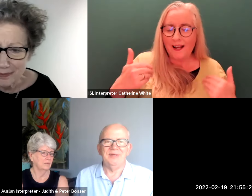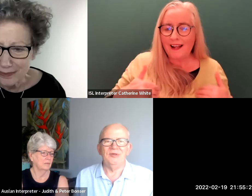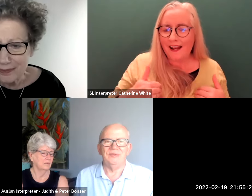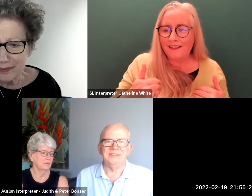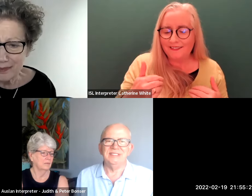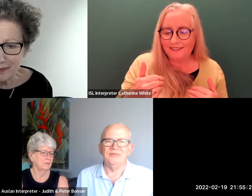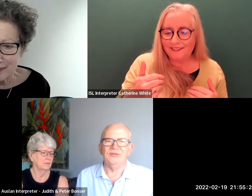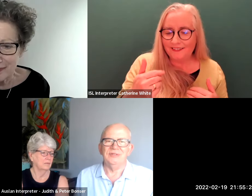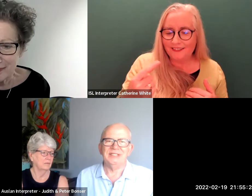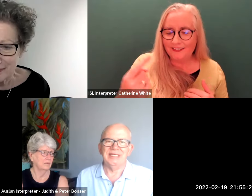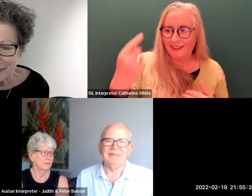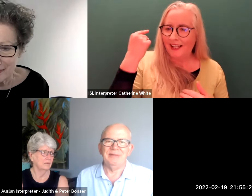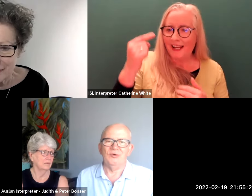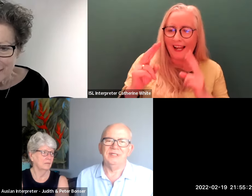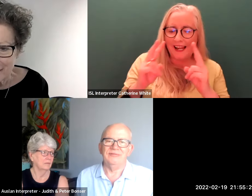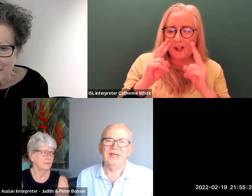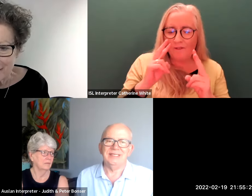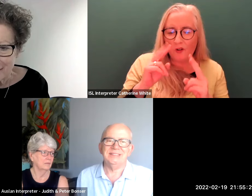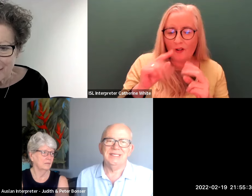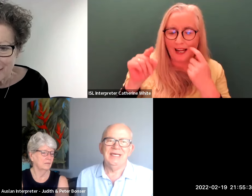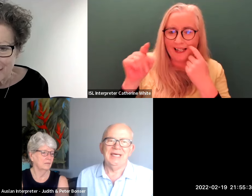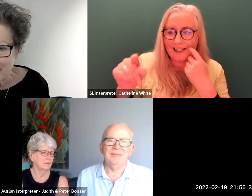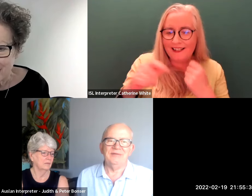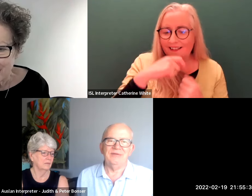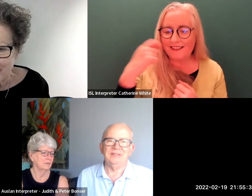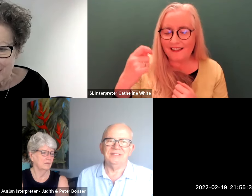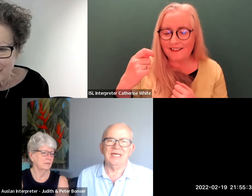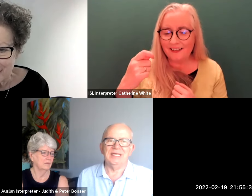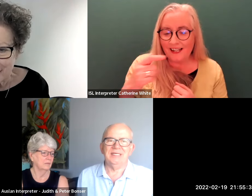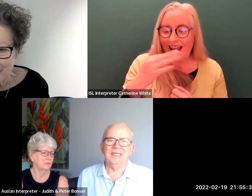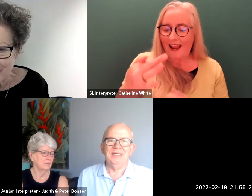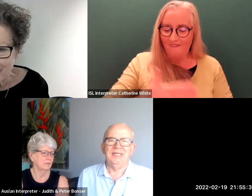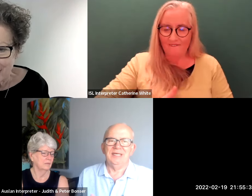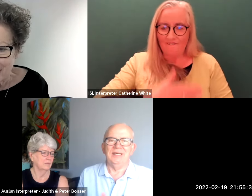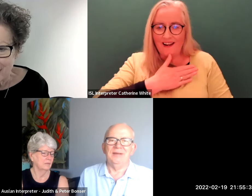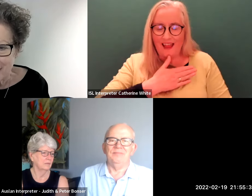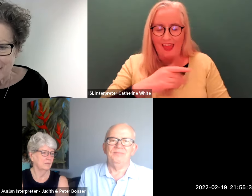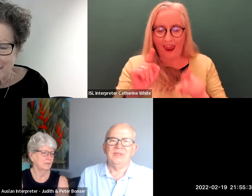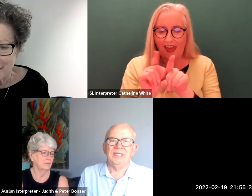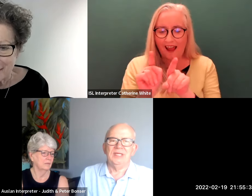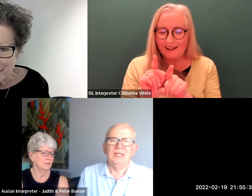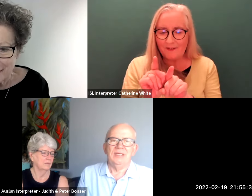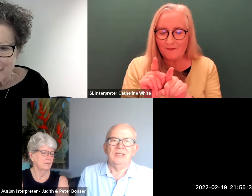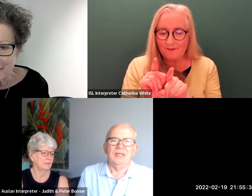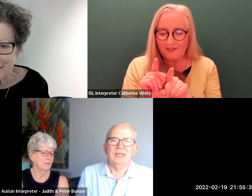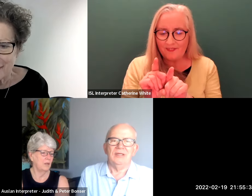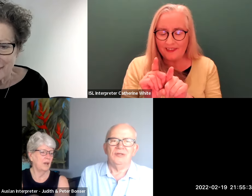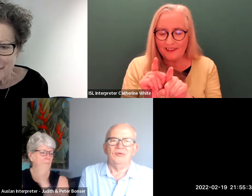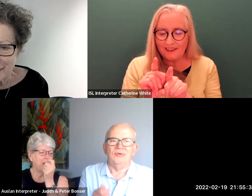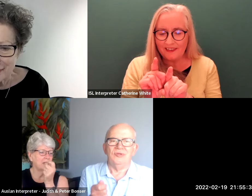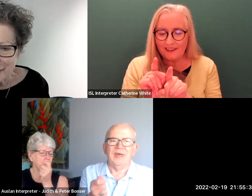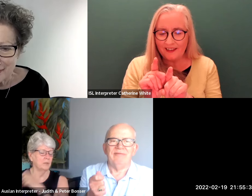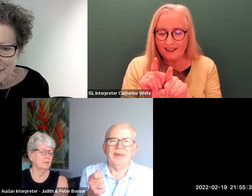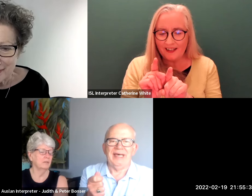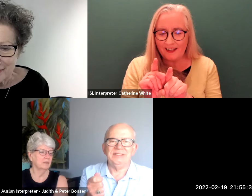um who was interviewed actually came up coined the phrase it feels like um you